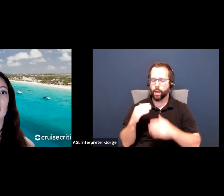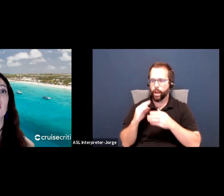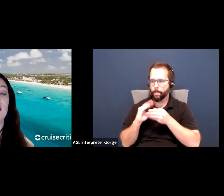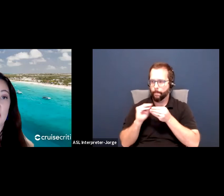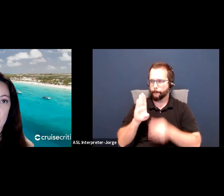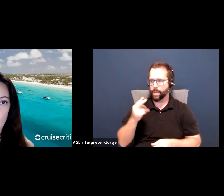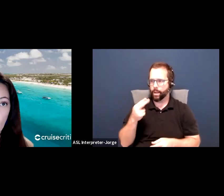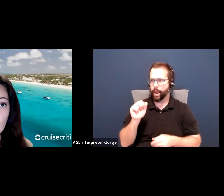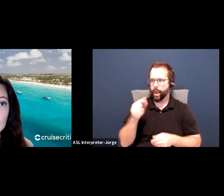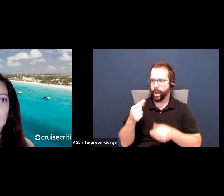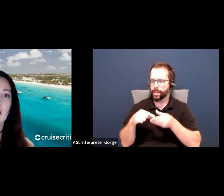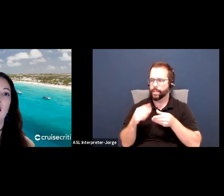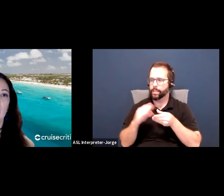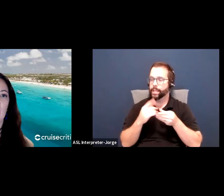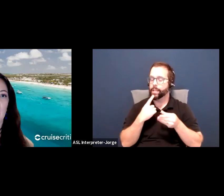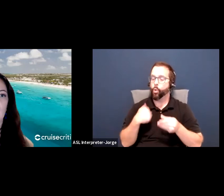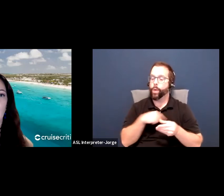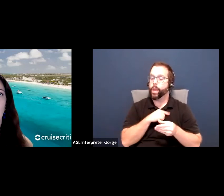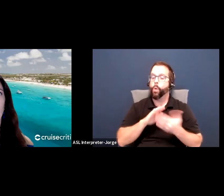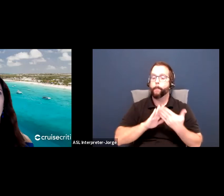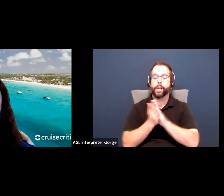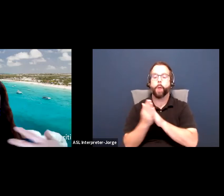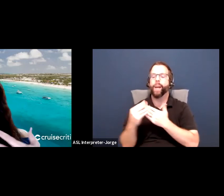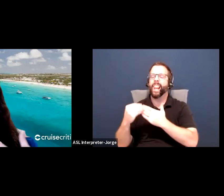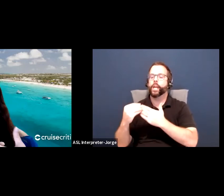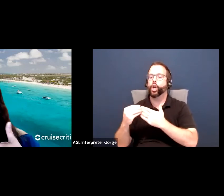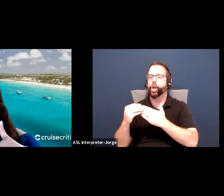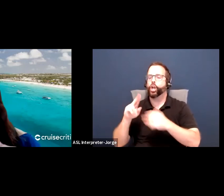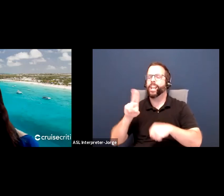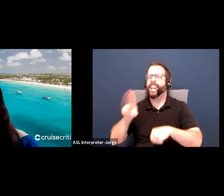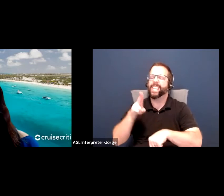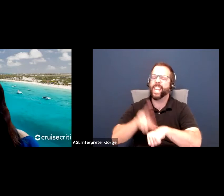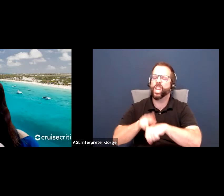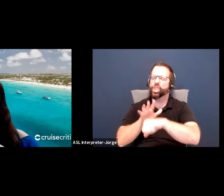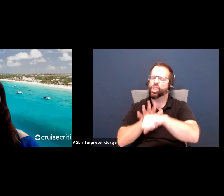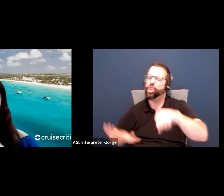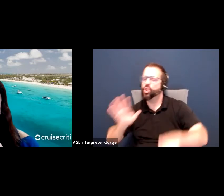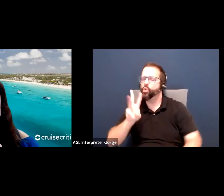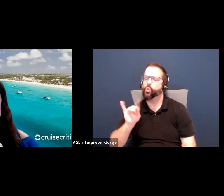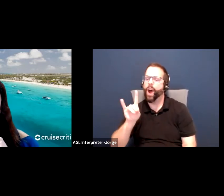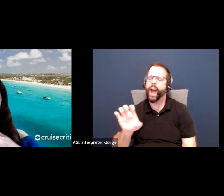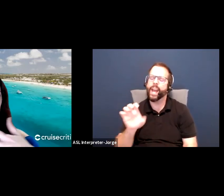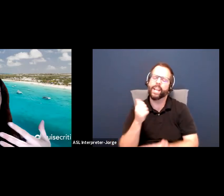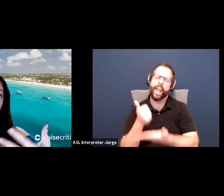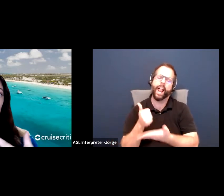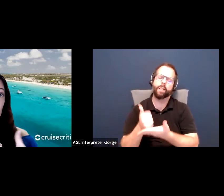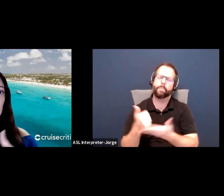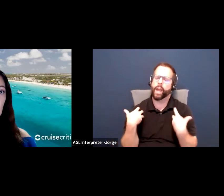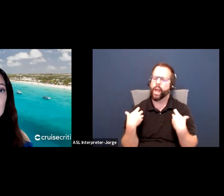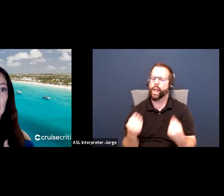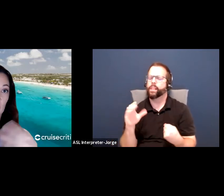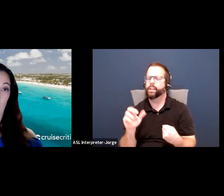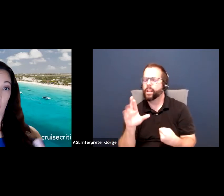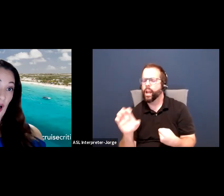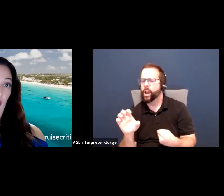leader nationwide in, in helping healthcare and independent living, basically live